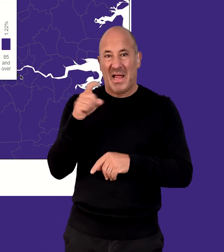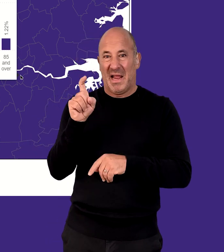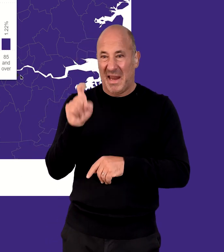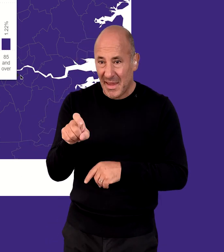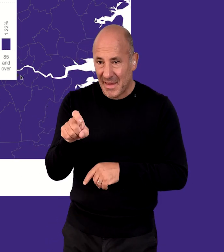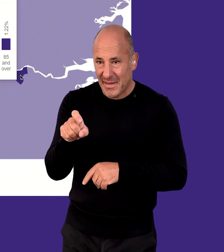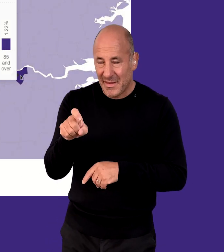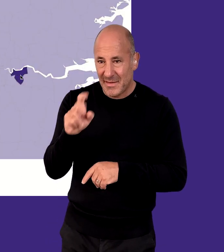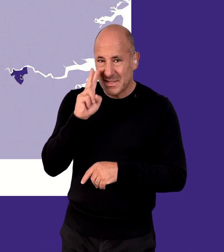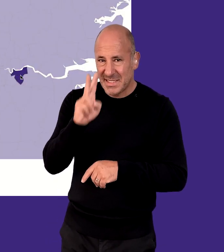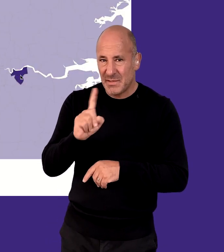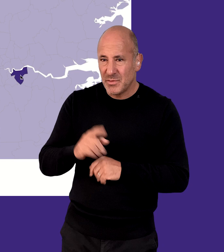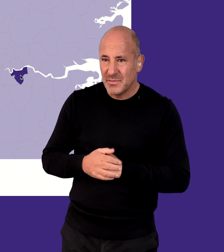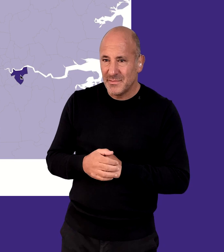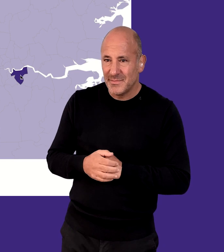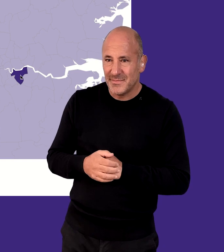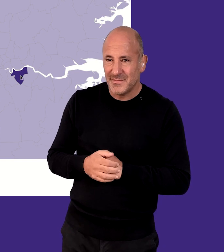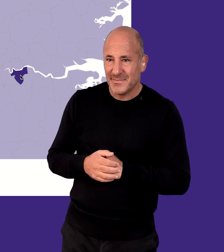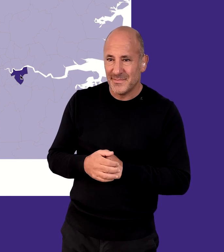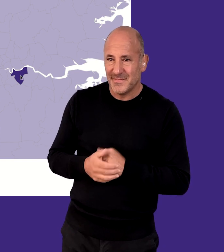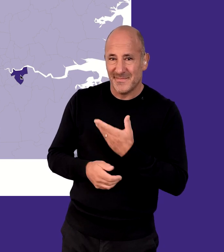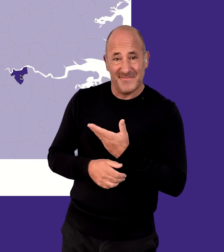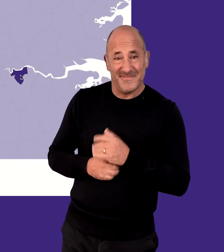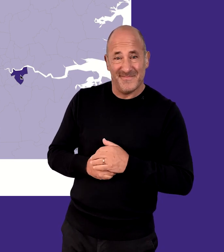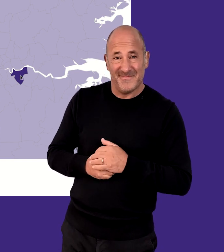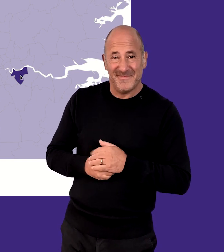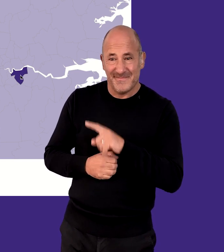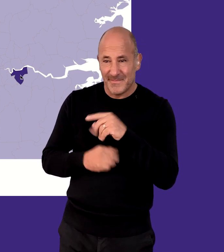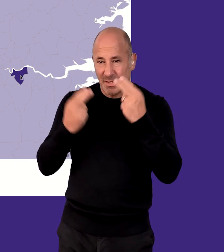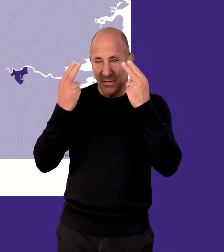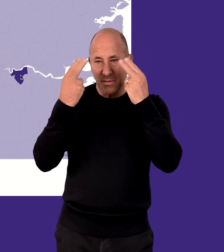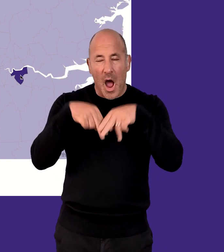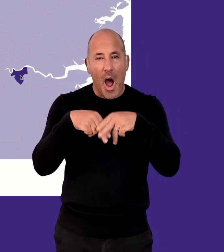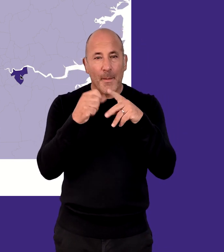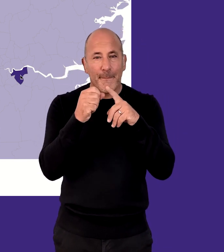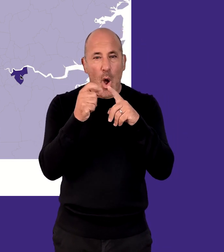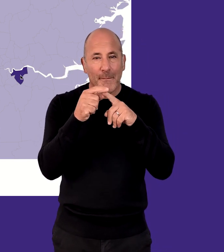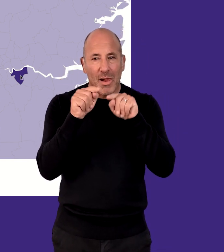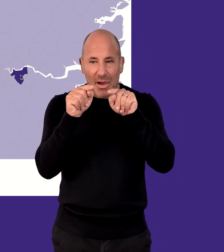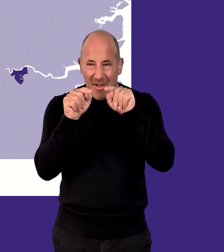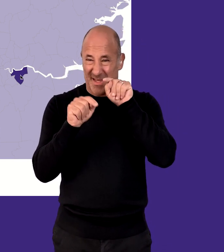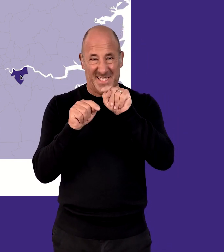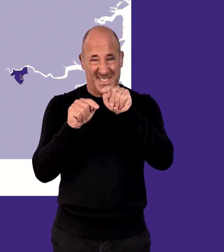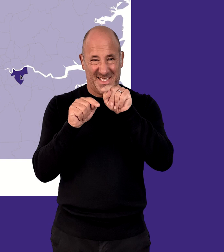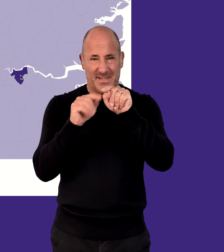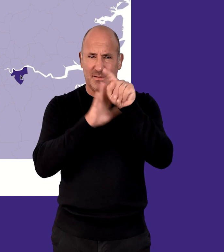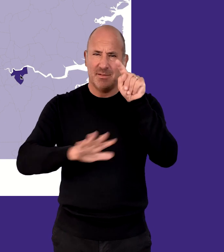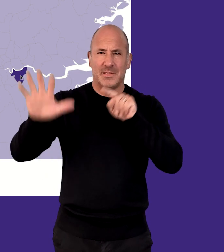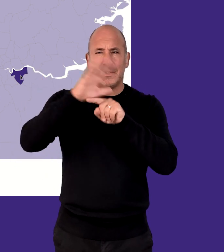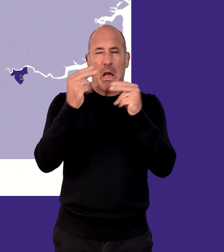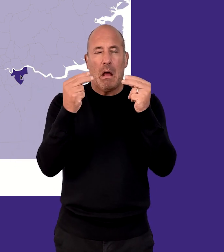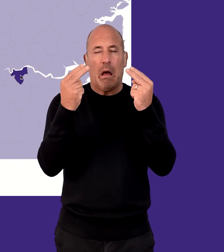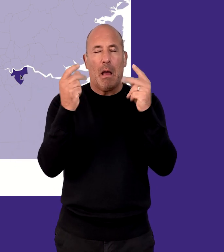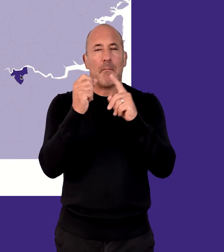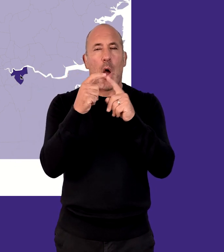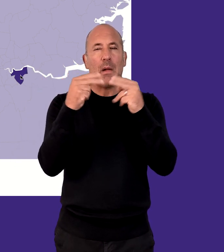I can see the results for Greenwich in dark purple, compared